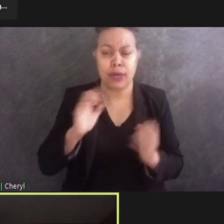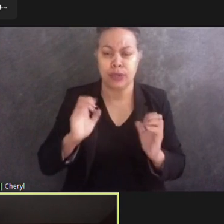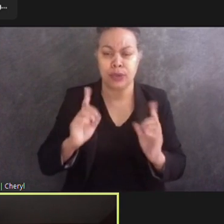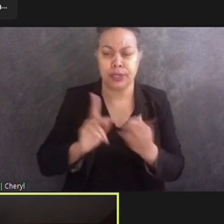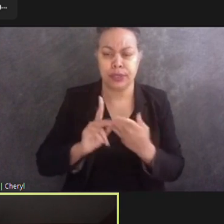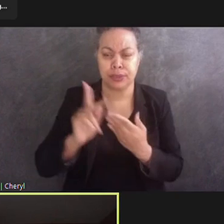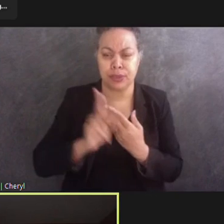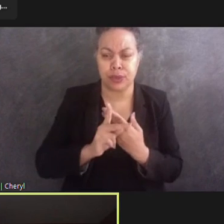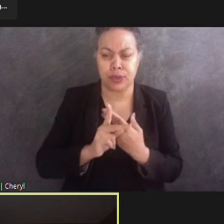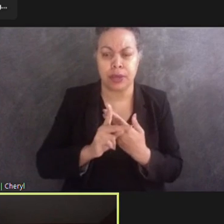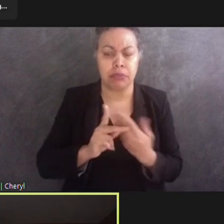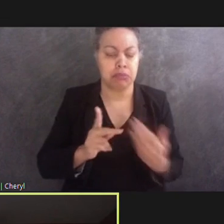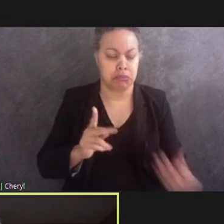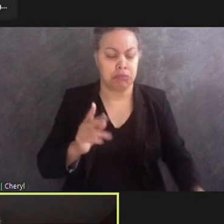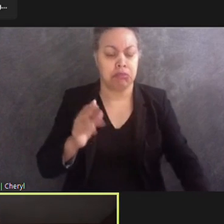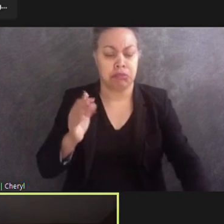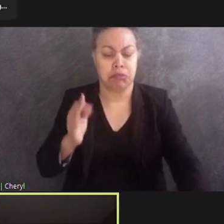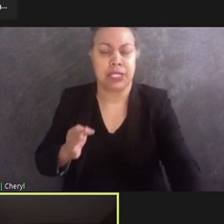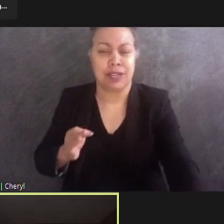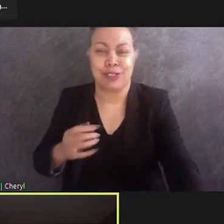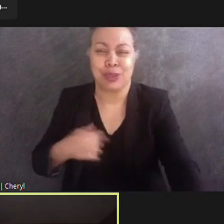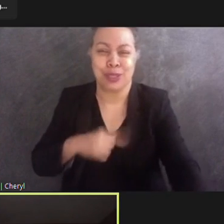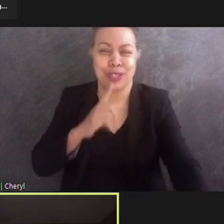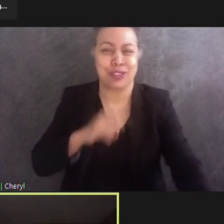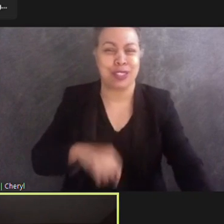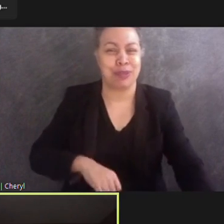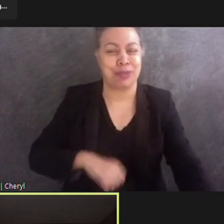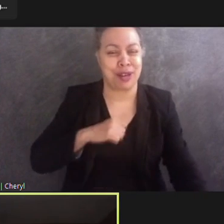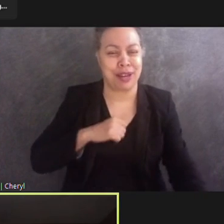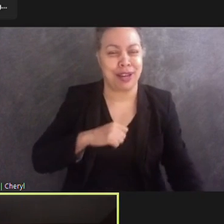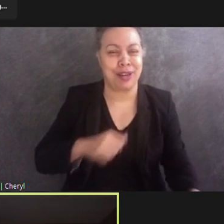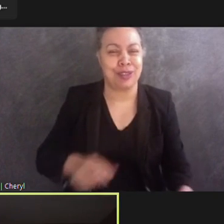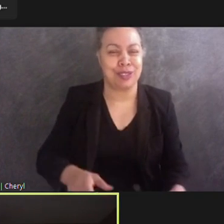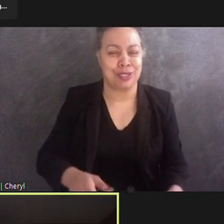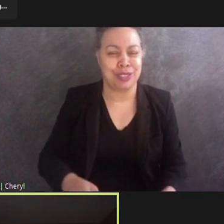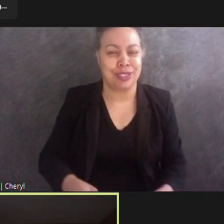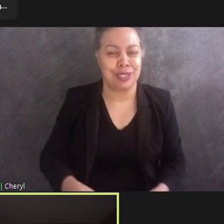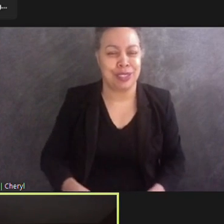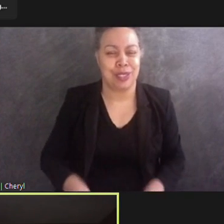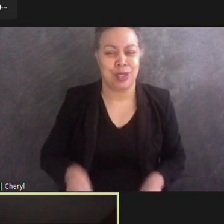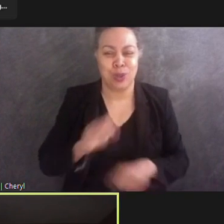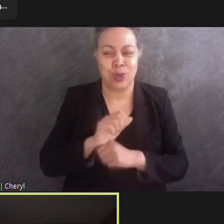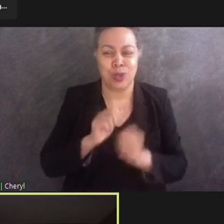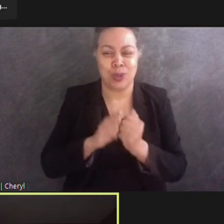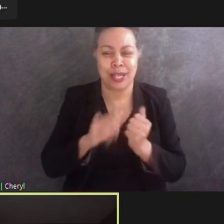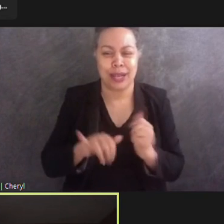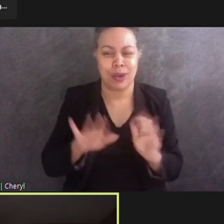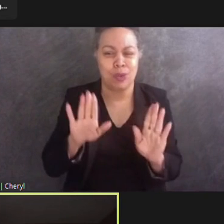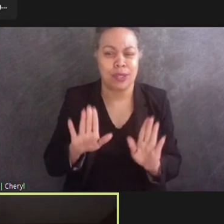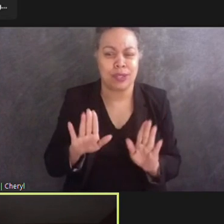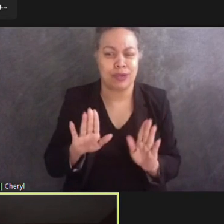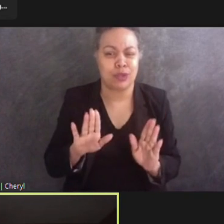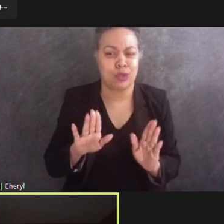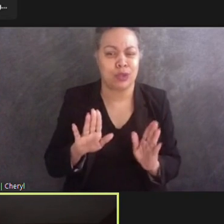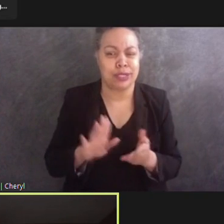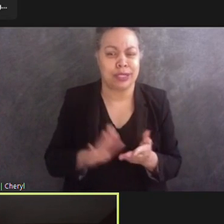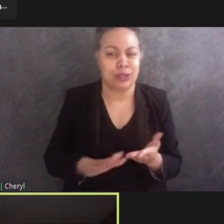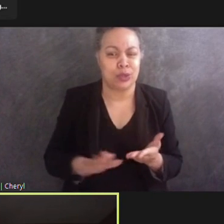absolutely so proud to work with that fine institution, the public university of DC and an